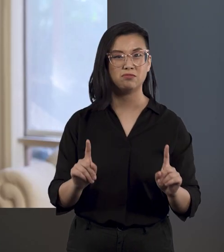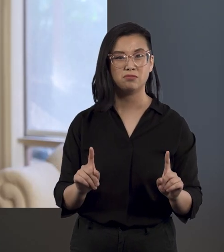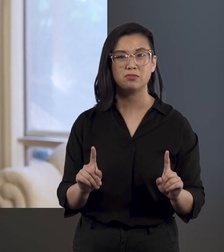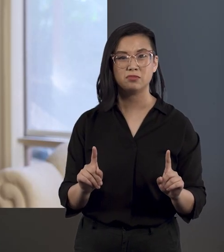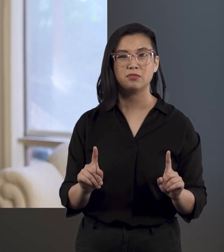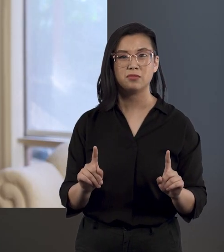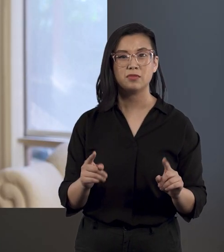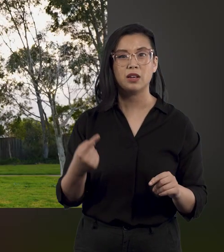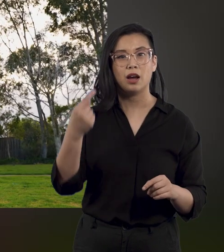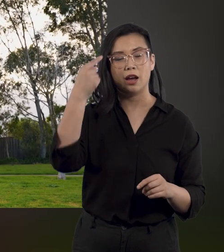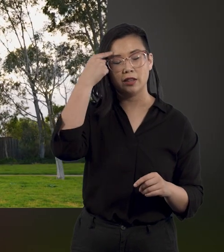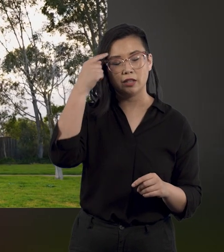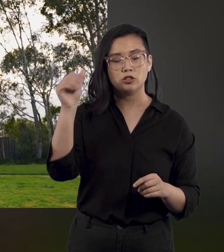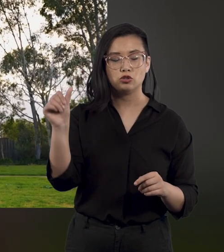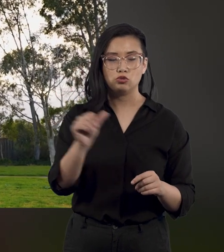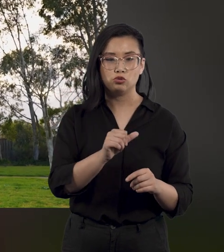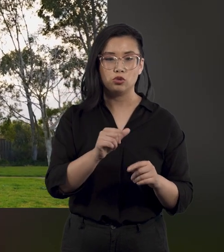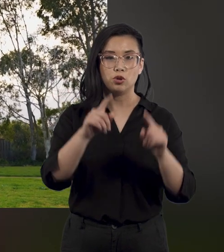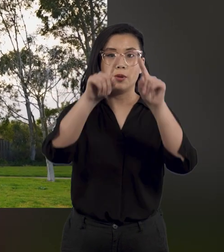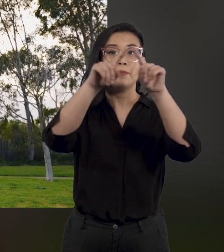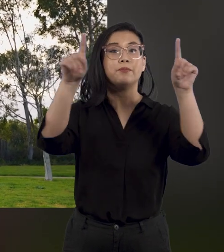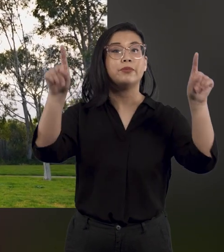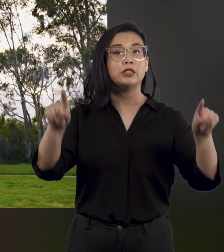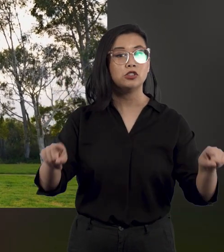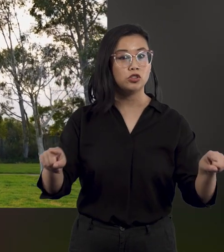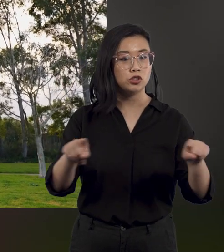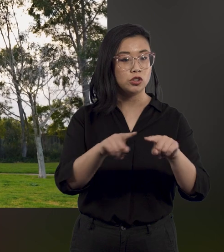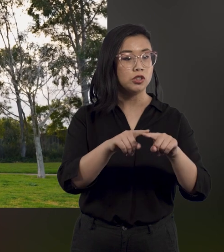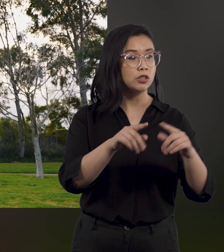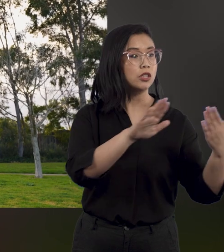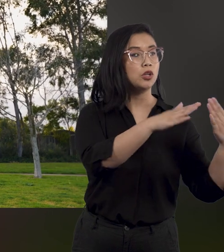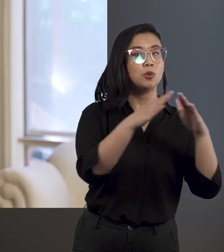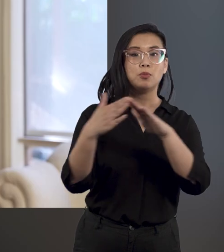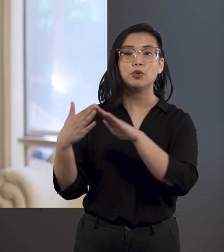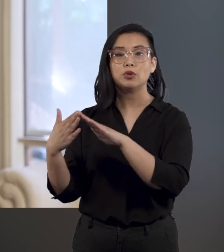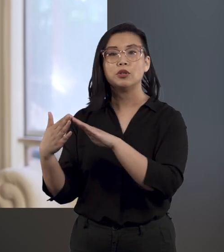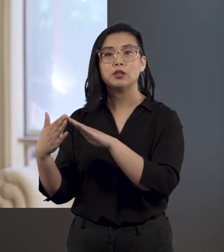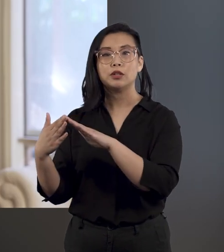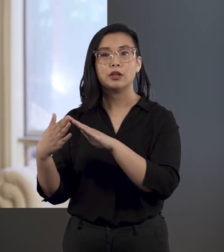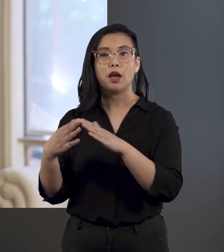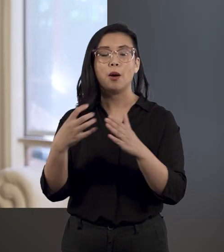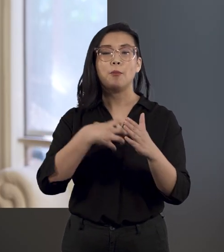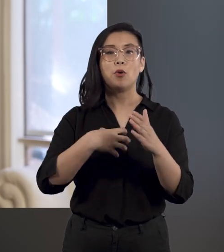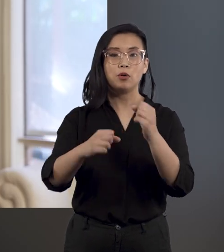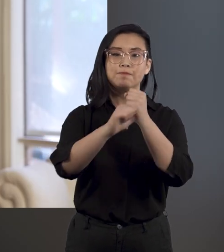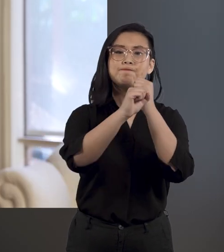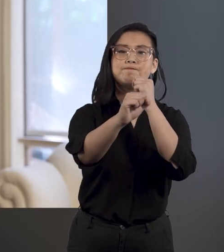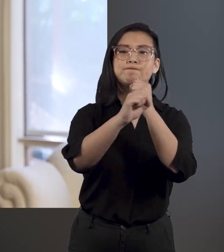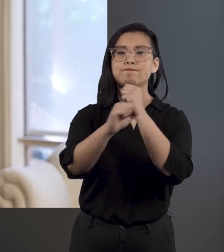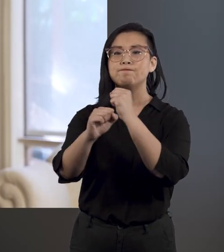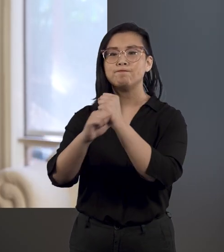we should, um, images in the community and maybe, um, some more ads on TV.